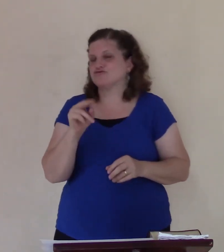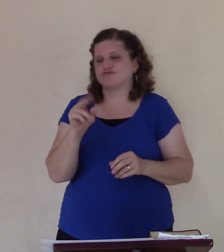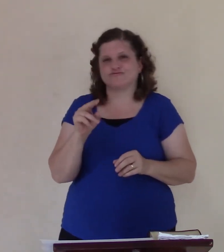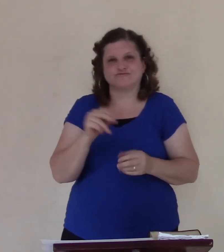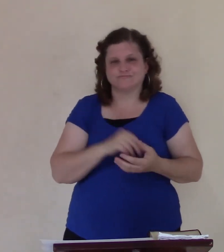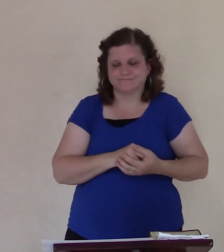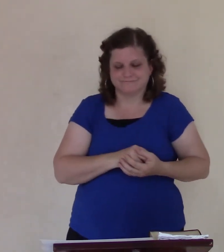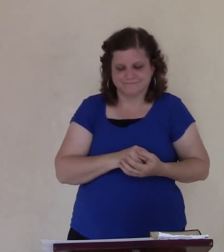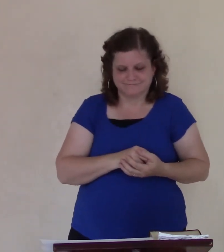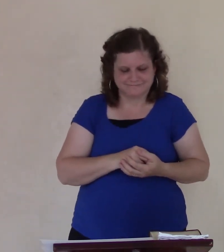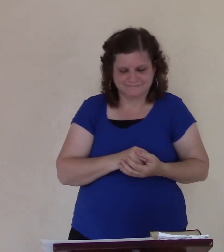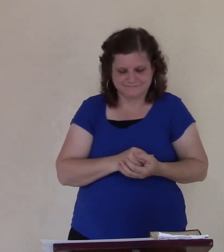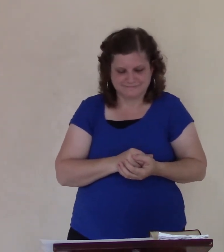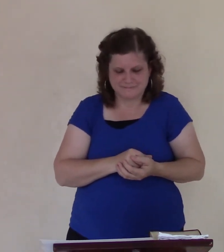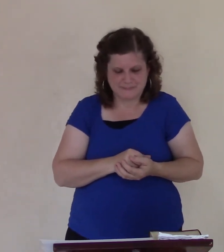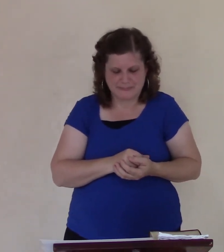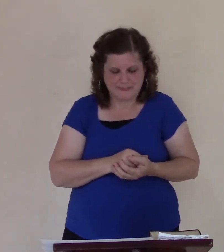That's not how it was supposed to be. Okay.